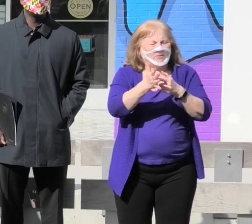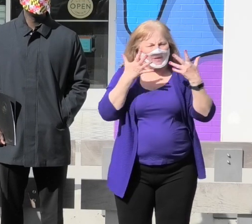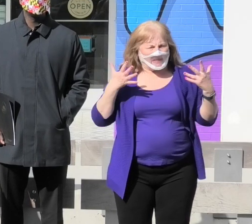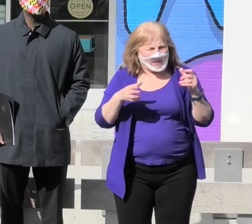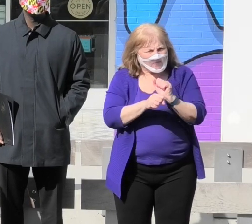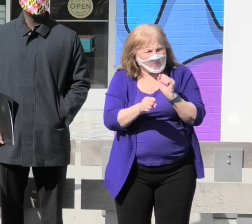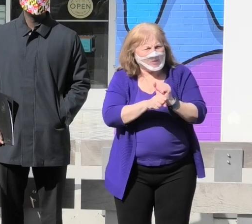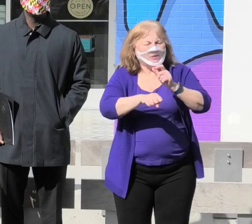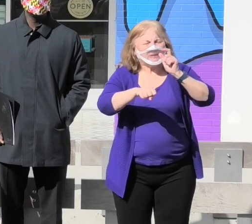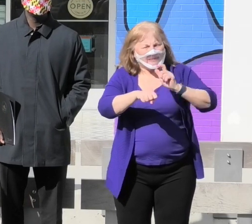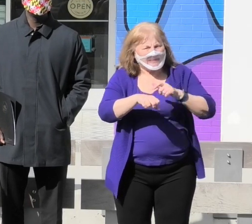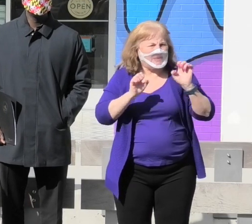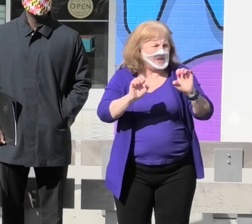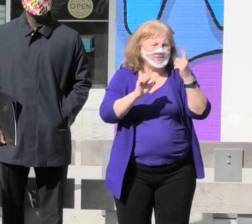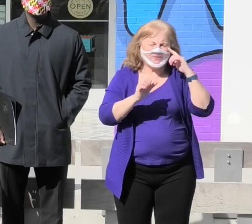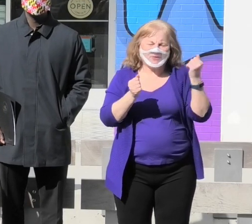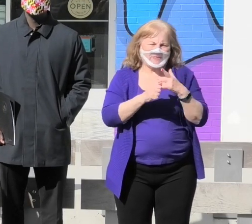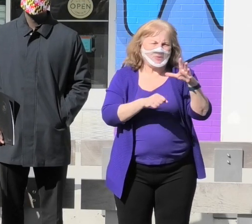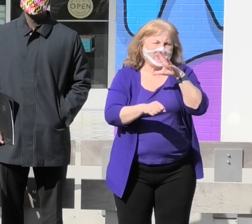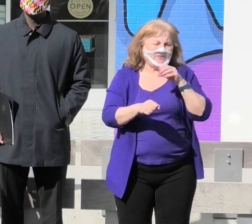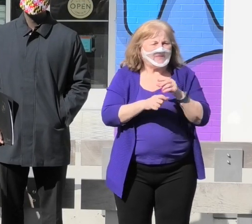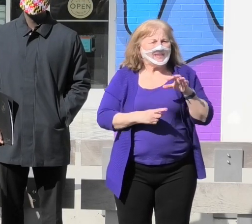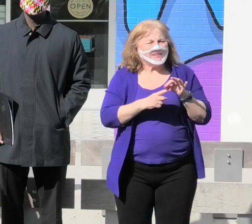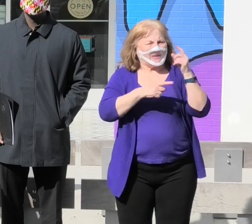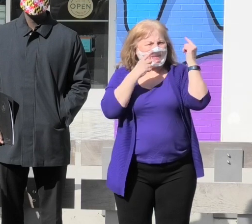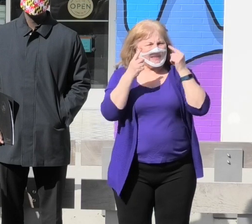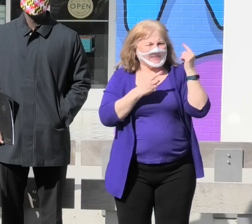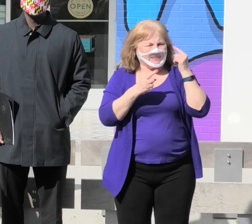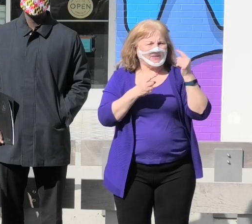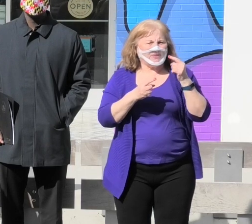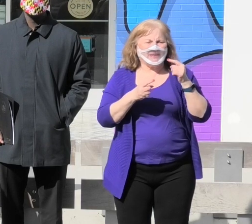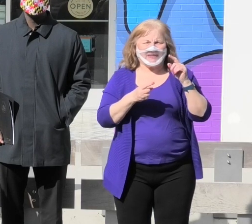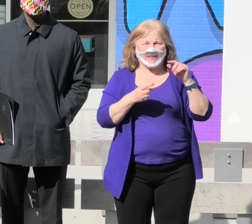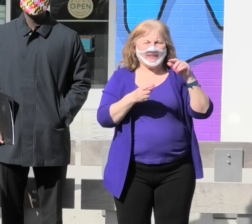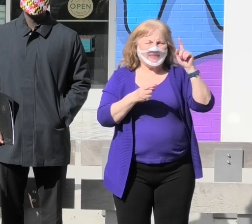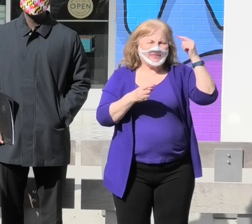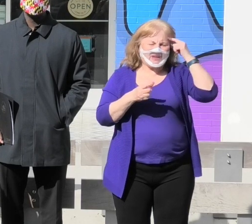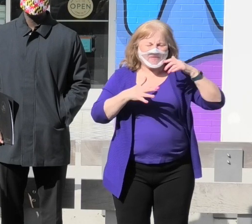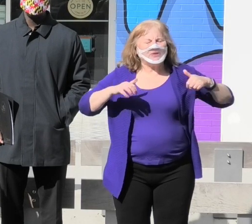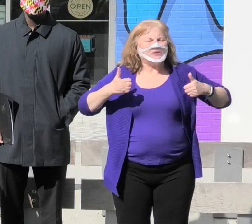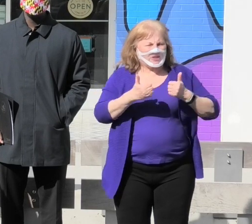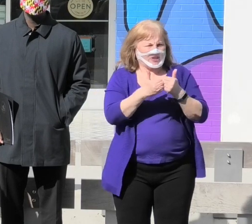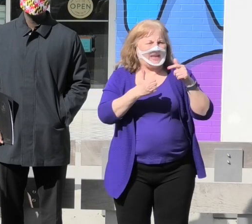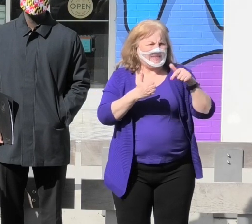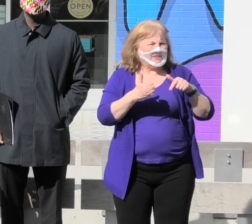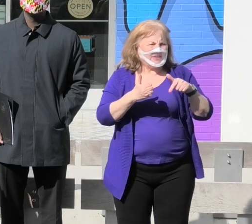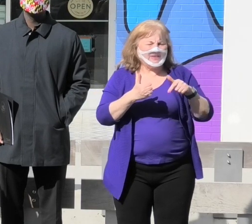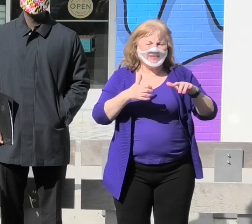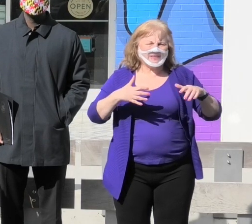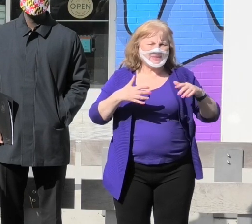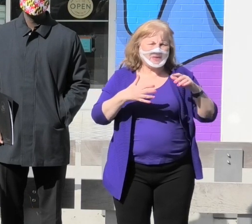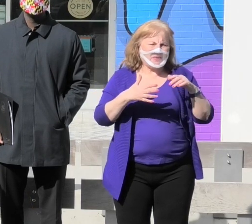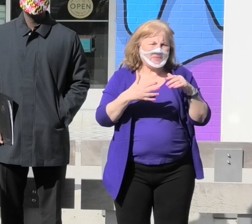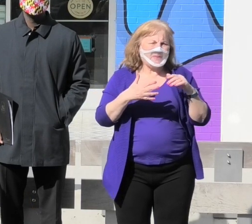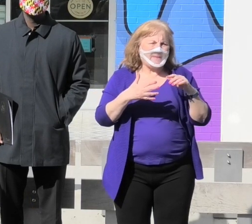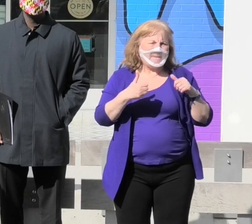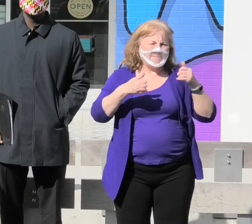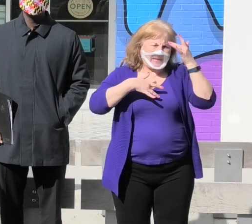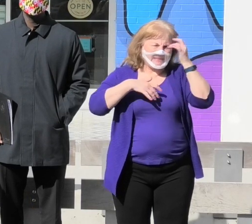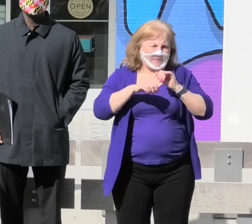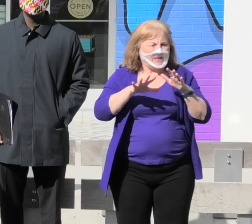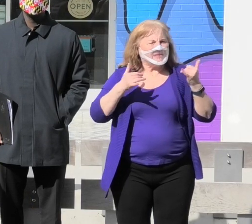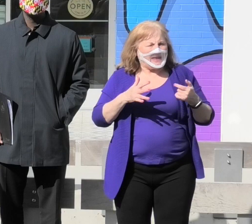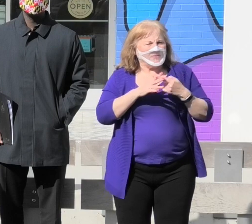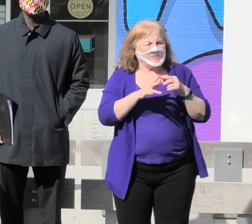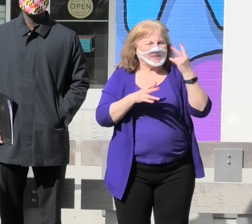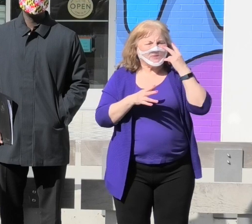and time and effort for all involved, especially considering the demands of and responding to the challenges of the pandemic itself. But we can now